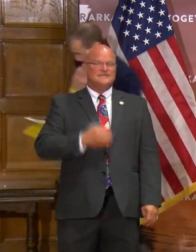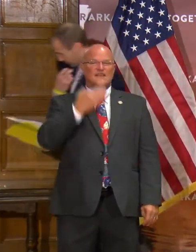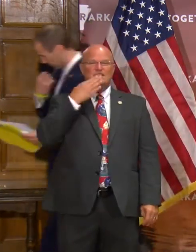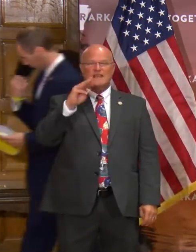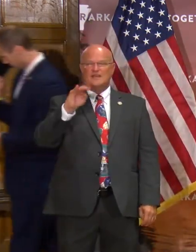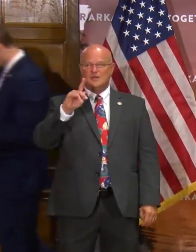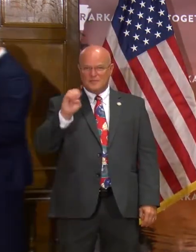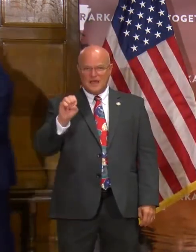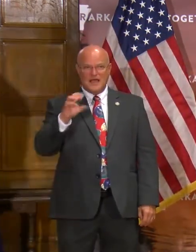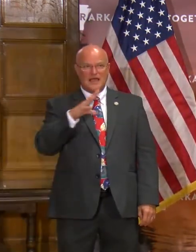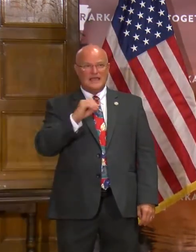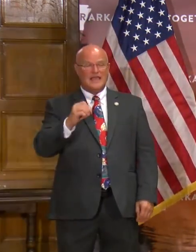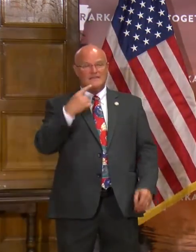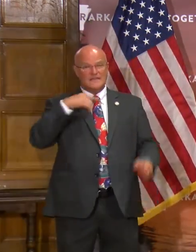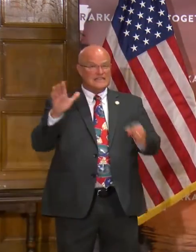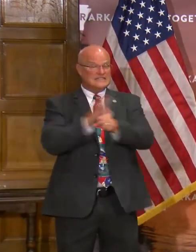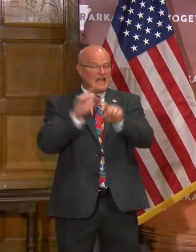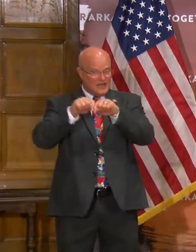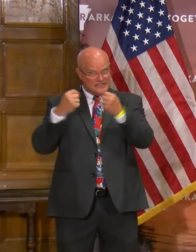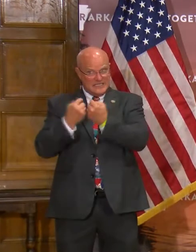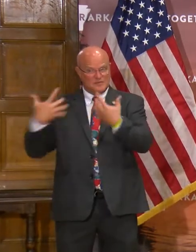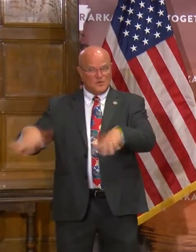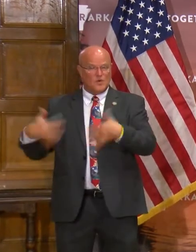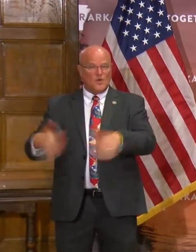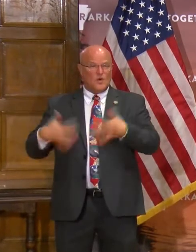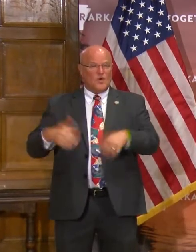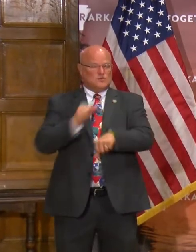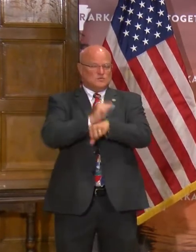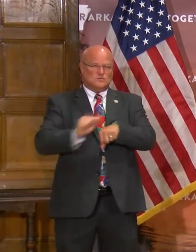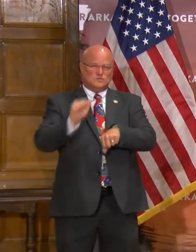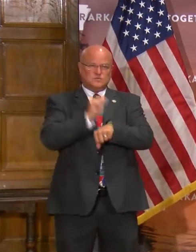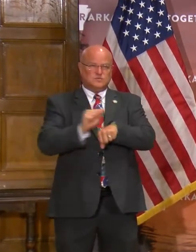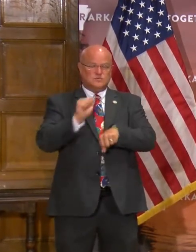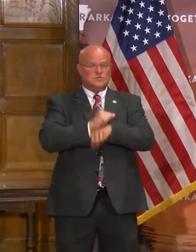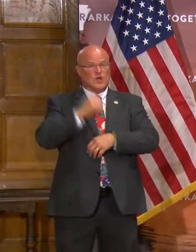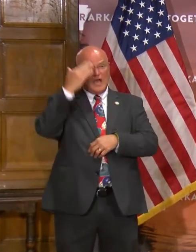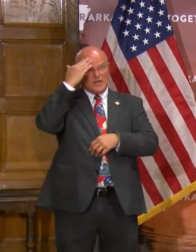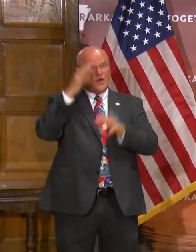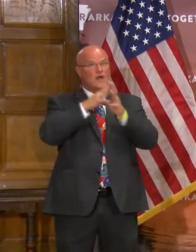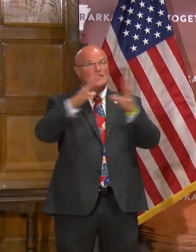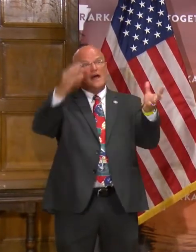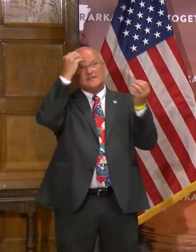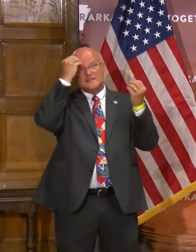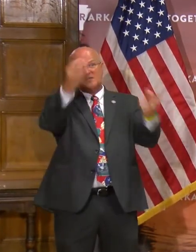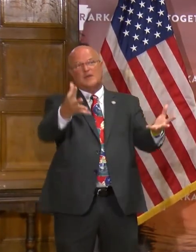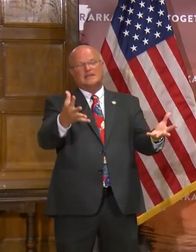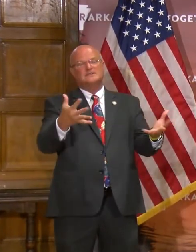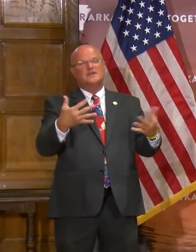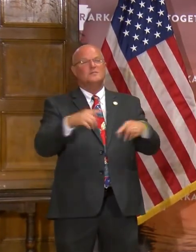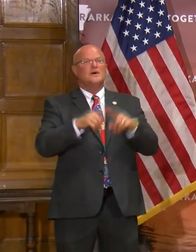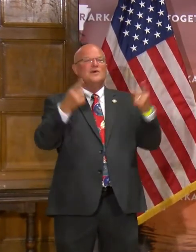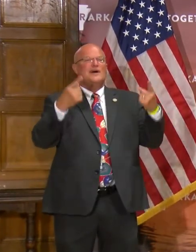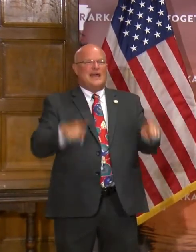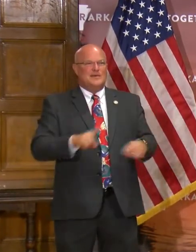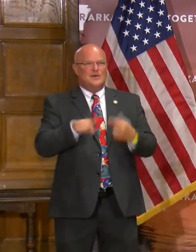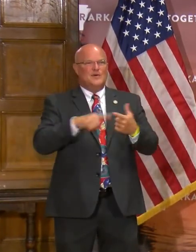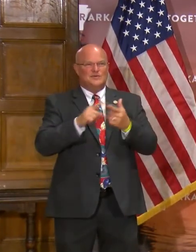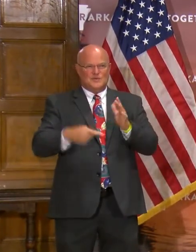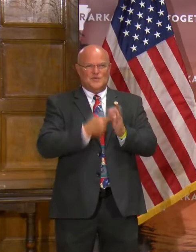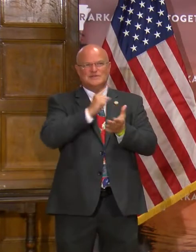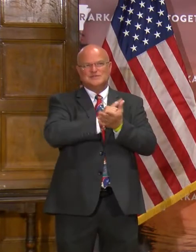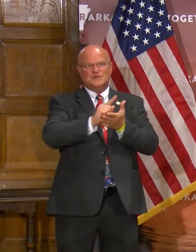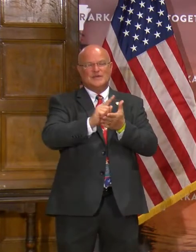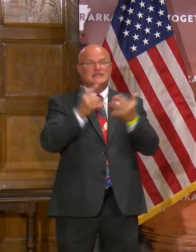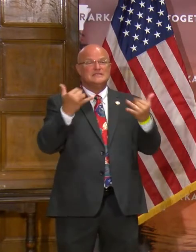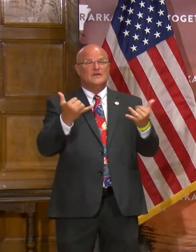Thank you, Mike, and to the entire team that's worked very hard through this. I know that was a lot of information, but that's what happens when we do it once a